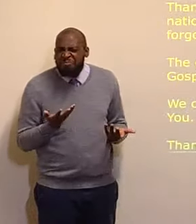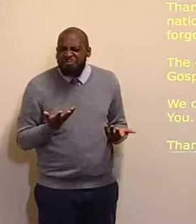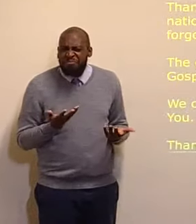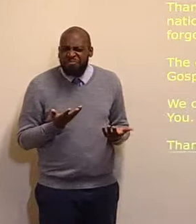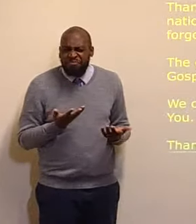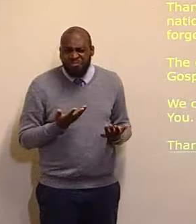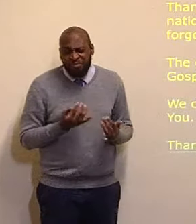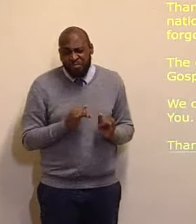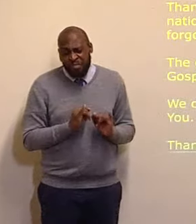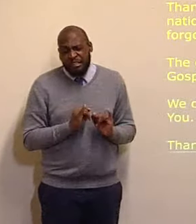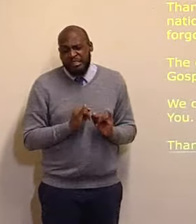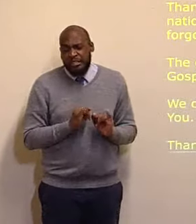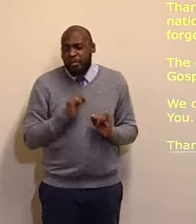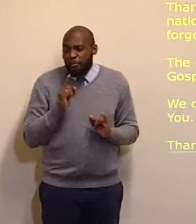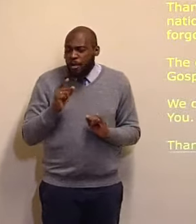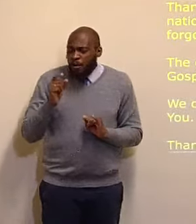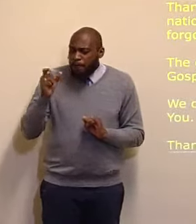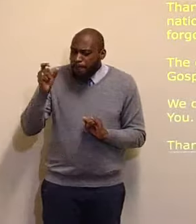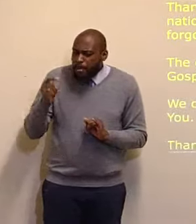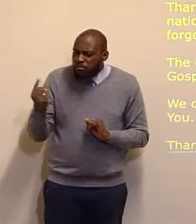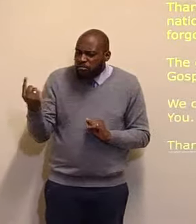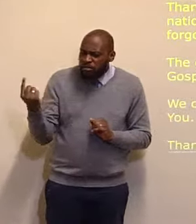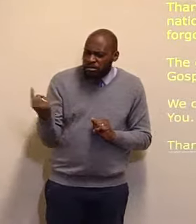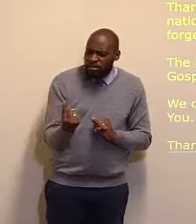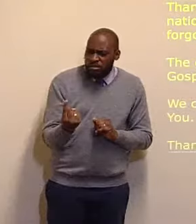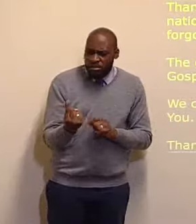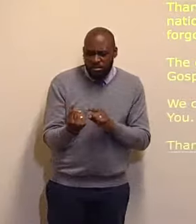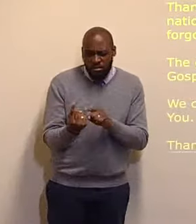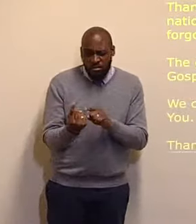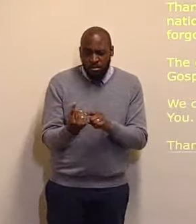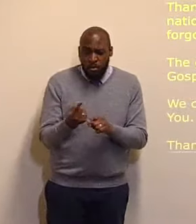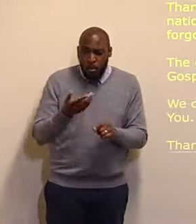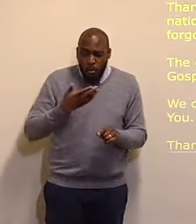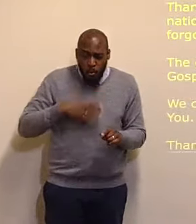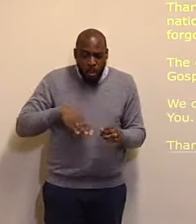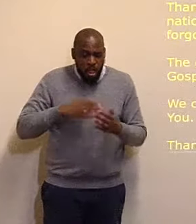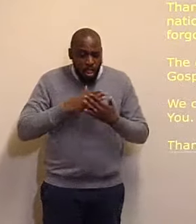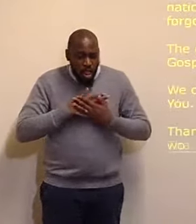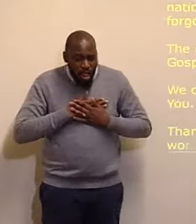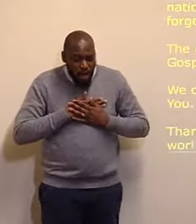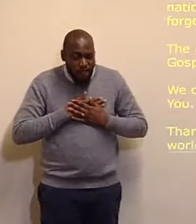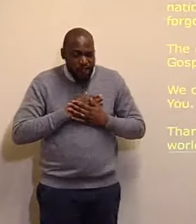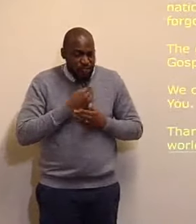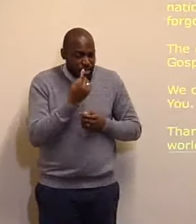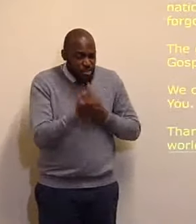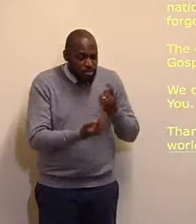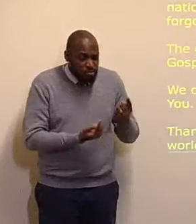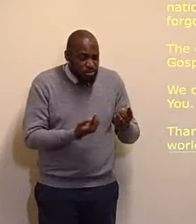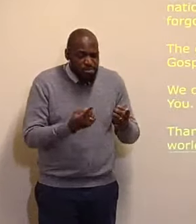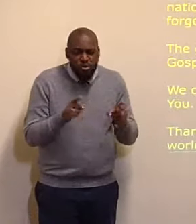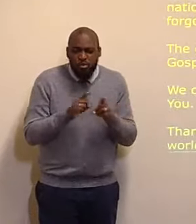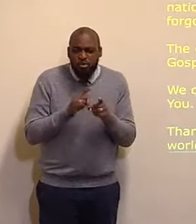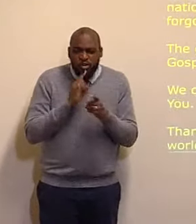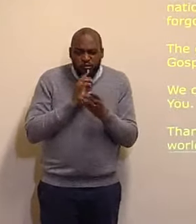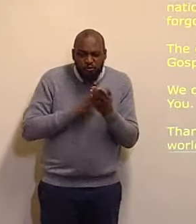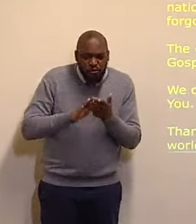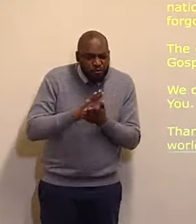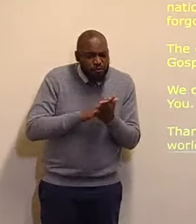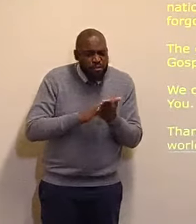who is so willing, not only to love us, but also to forgive us, to wash us, to make us